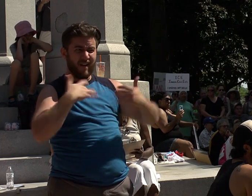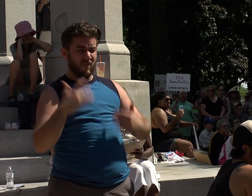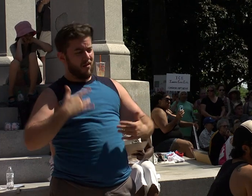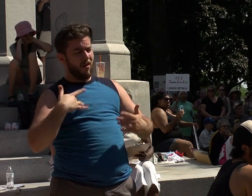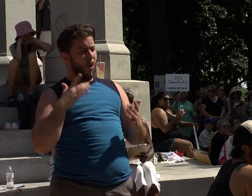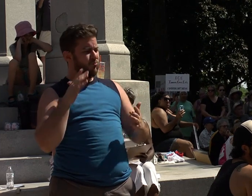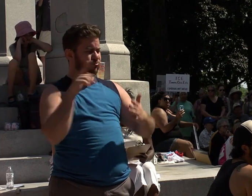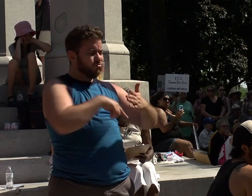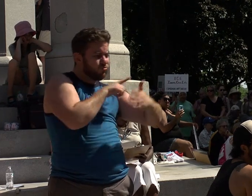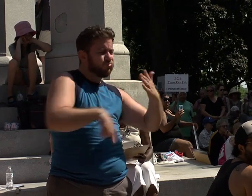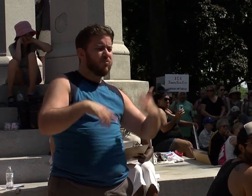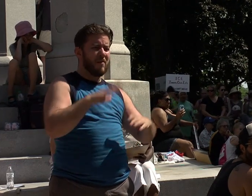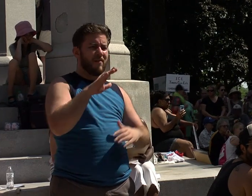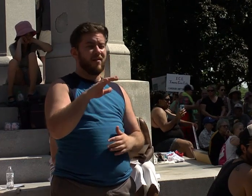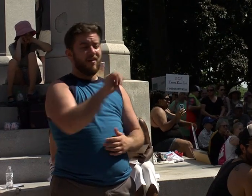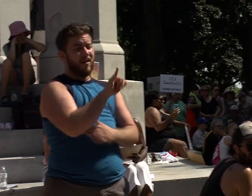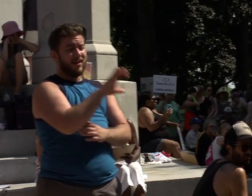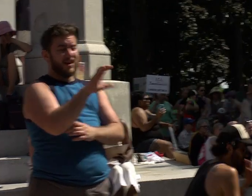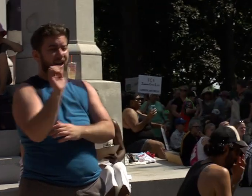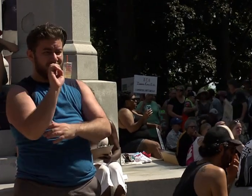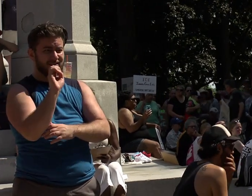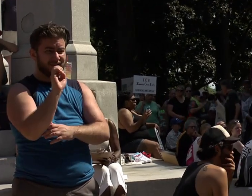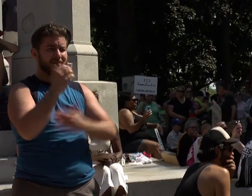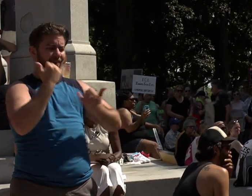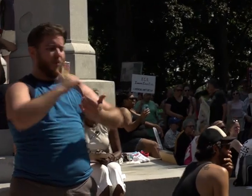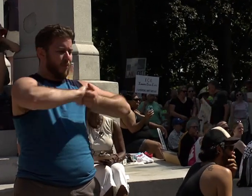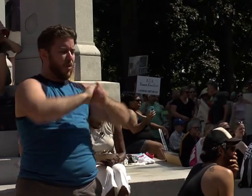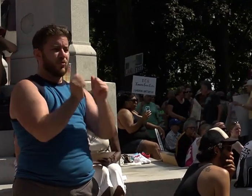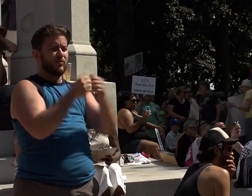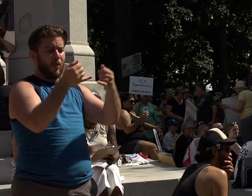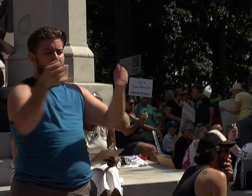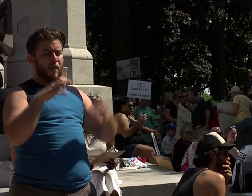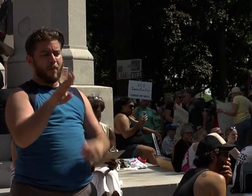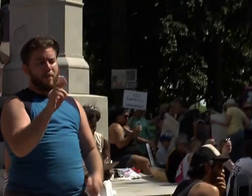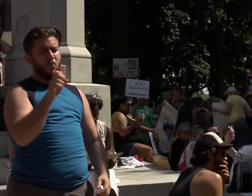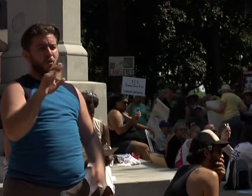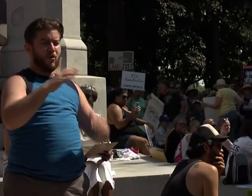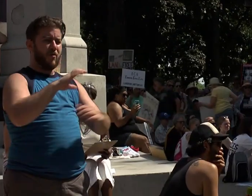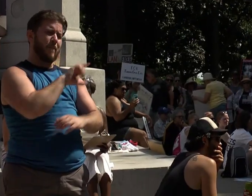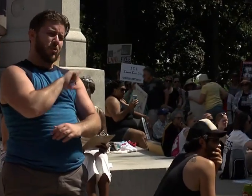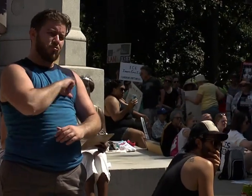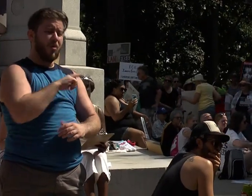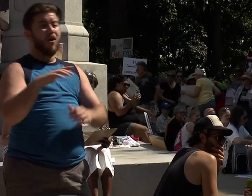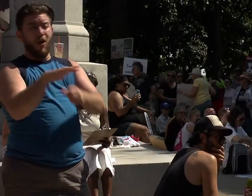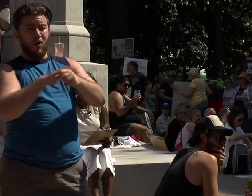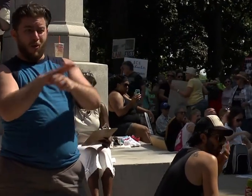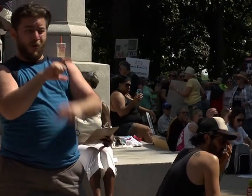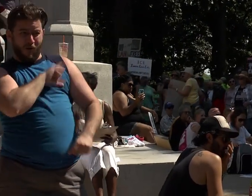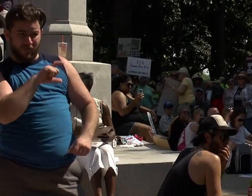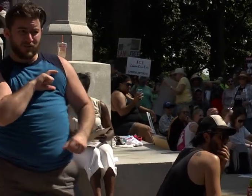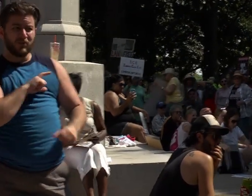immigration and customs enforcement ICE partners with border patrol and local law enforcement to separate